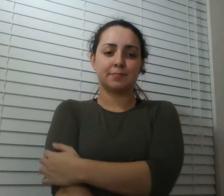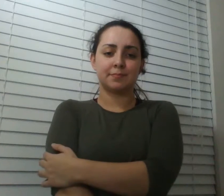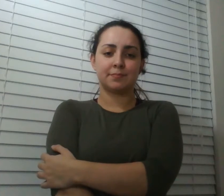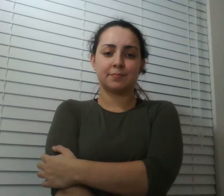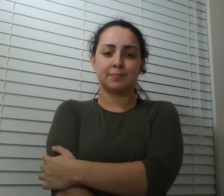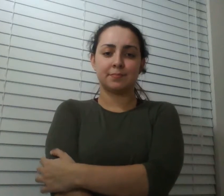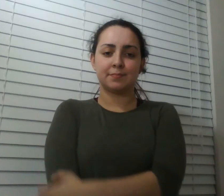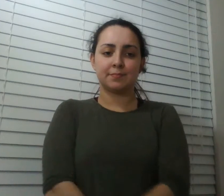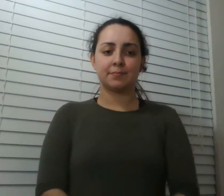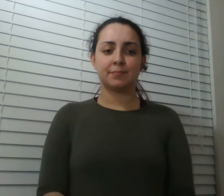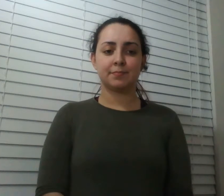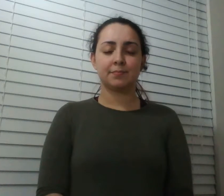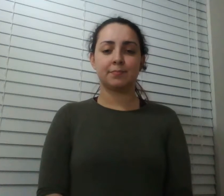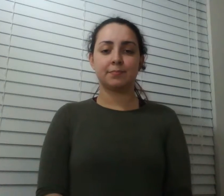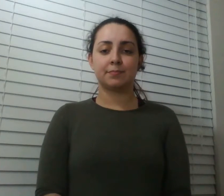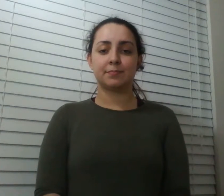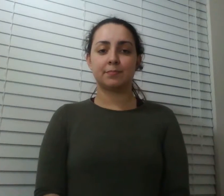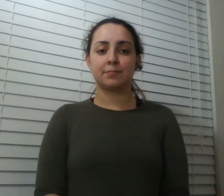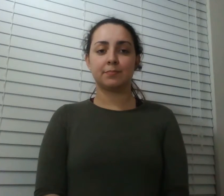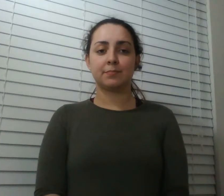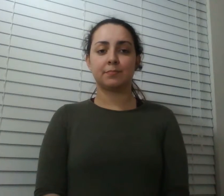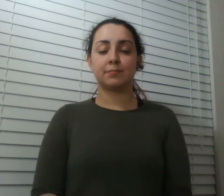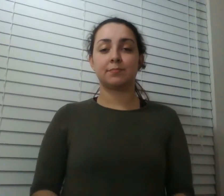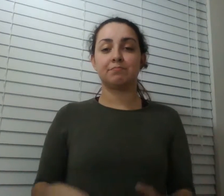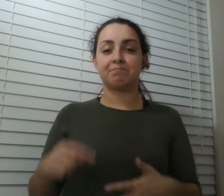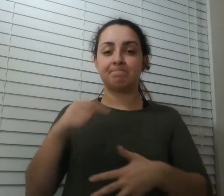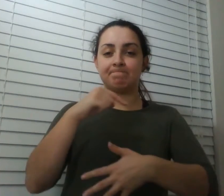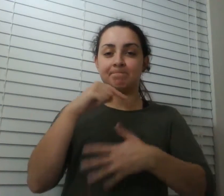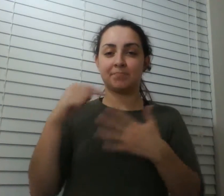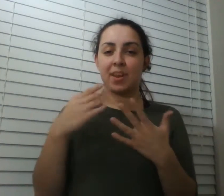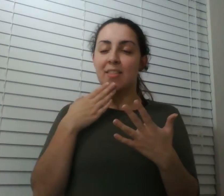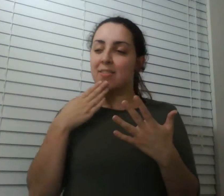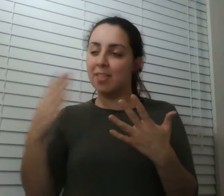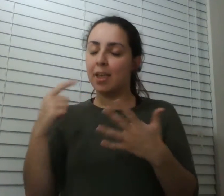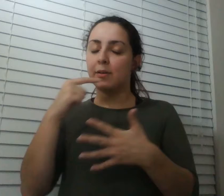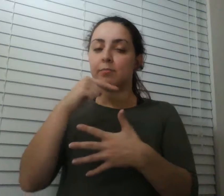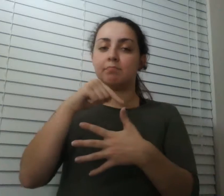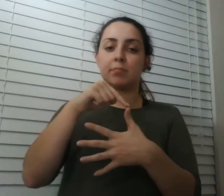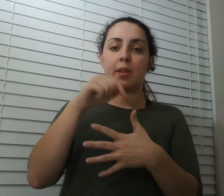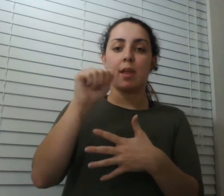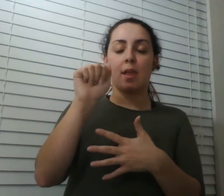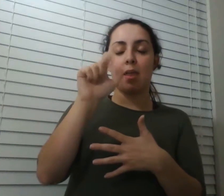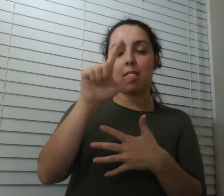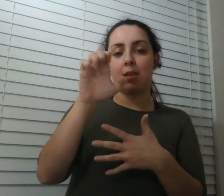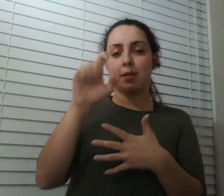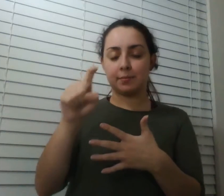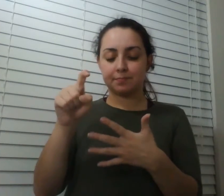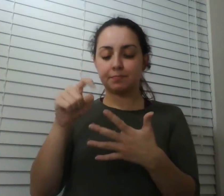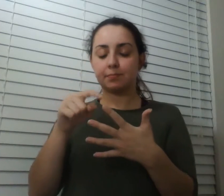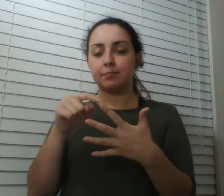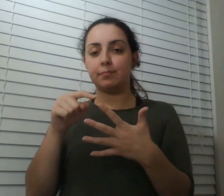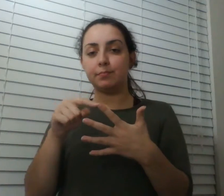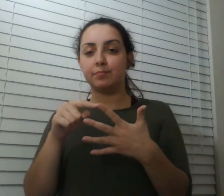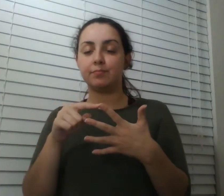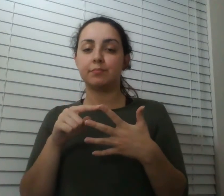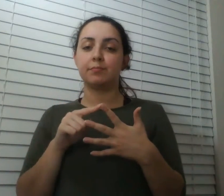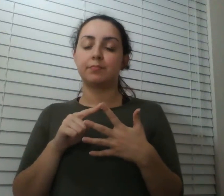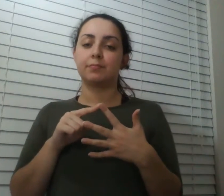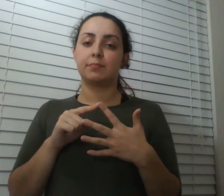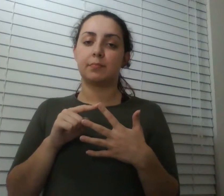big thanks to producer sean cole and of course to tj and dave to alex karpowski who's documentary we quoted briefly from it's called trust us this